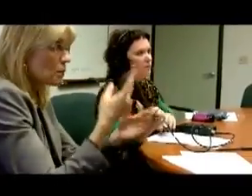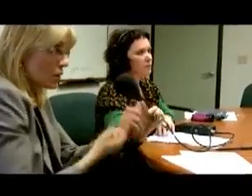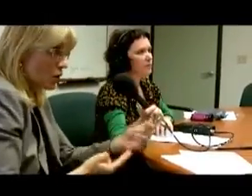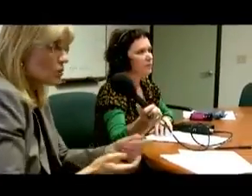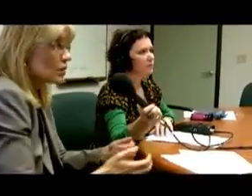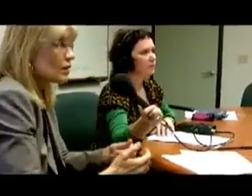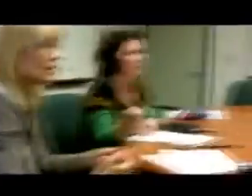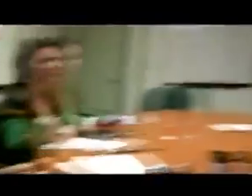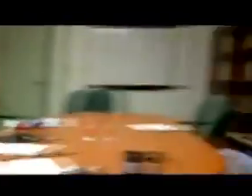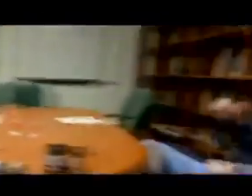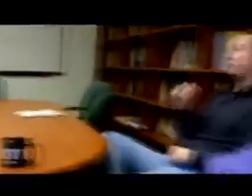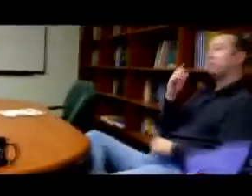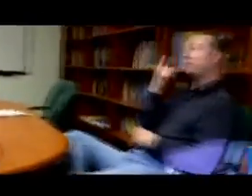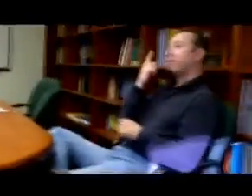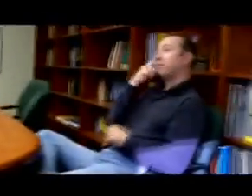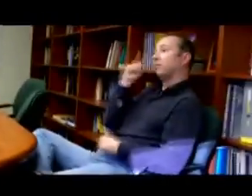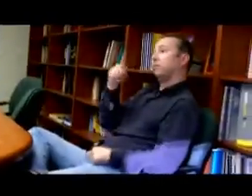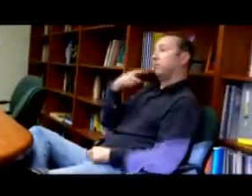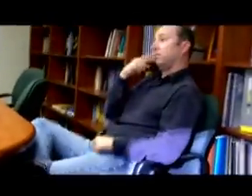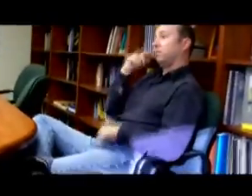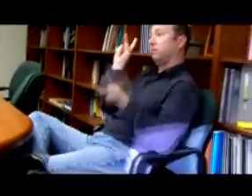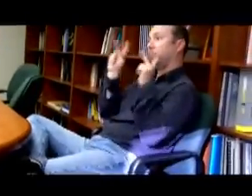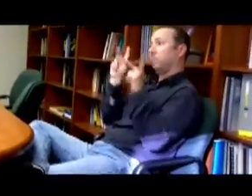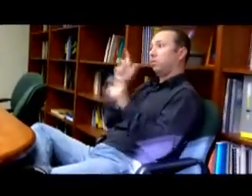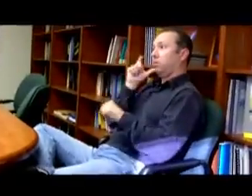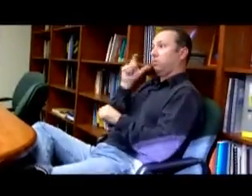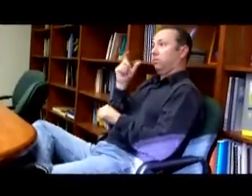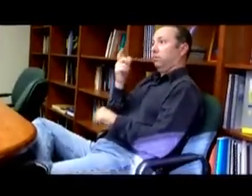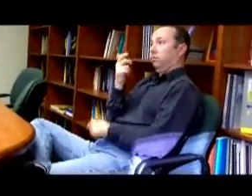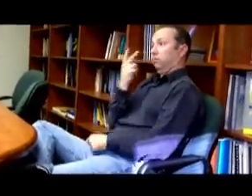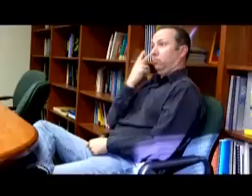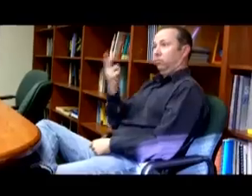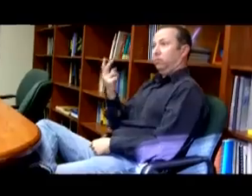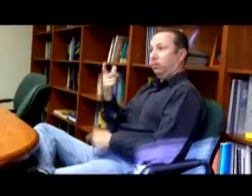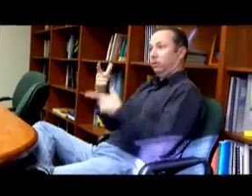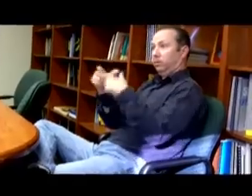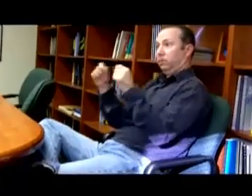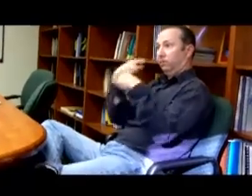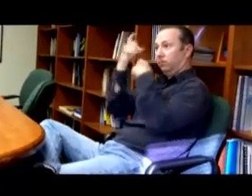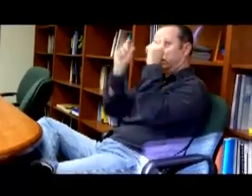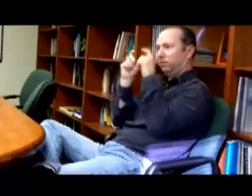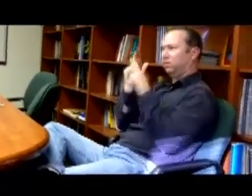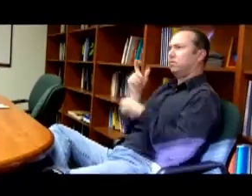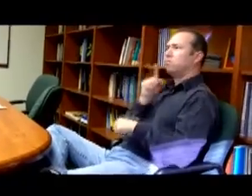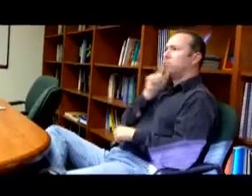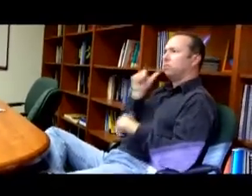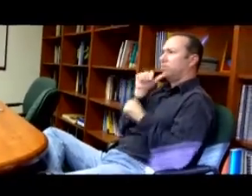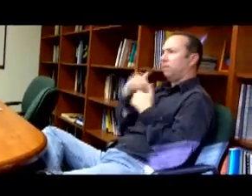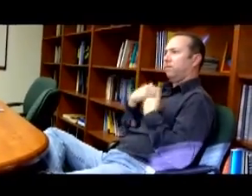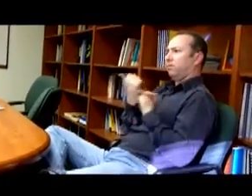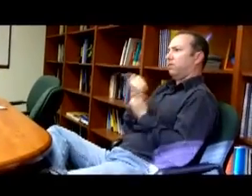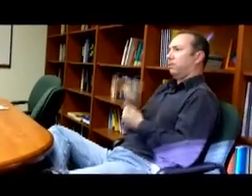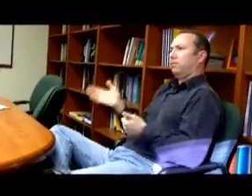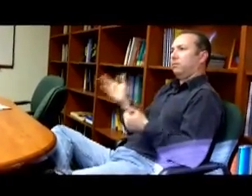Exactly. For hearing people who see linguistic facial expressions, really, they don't have anything